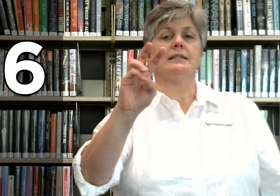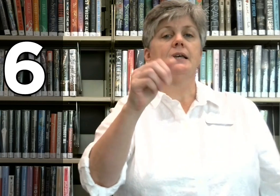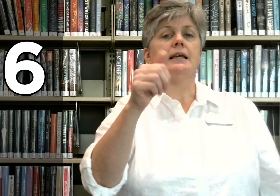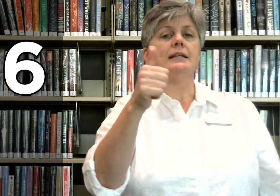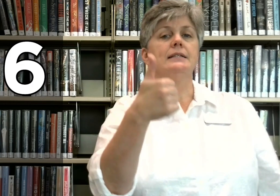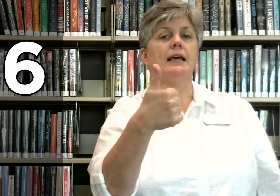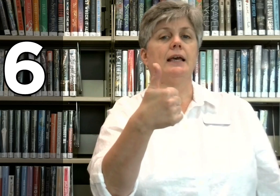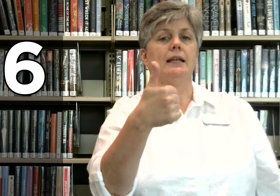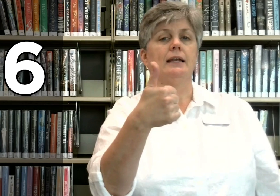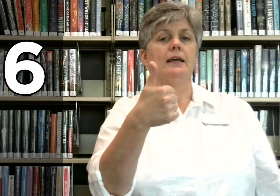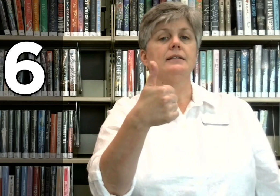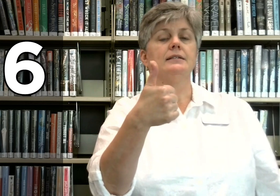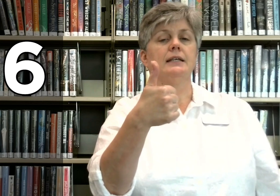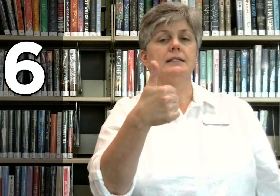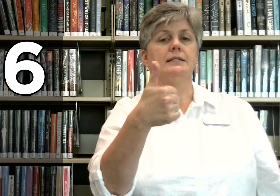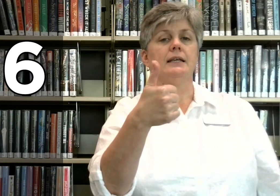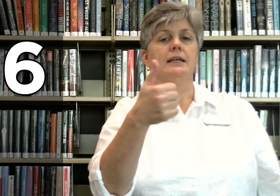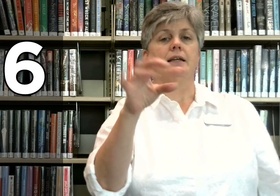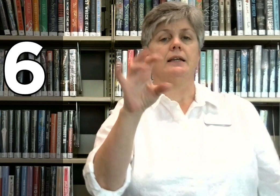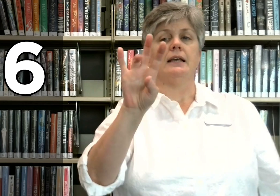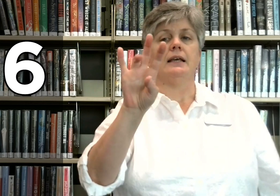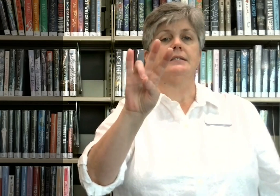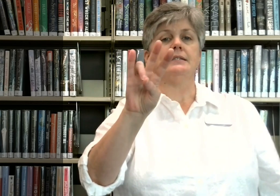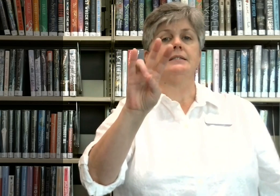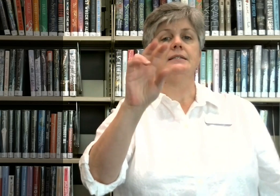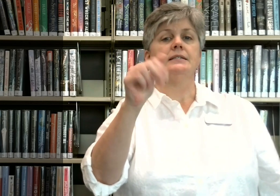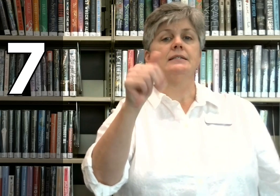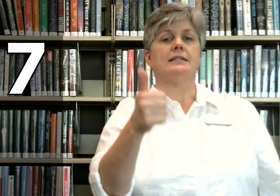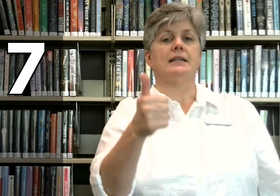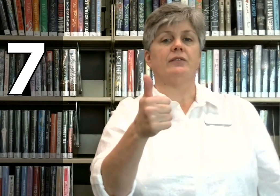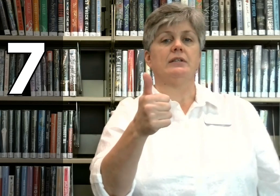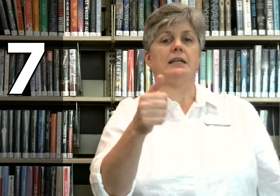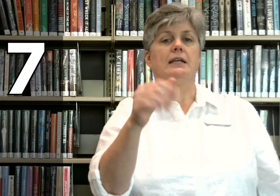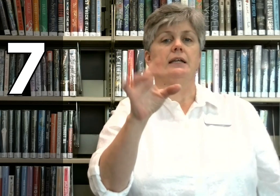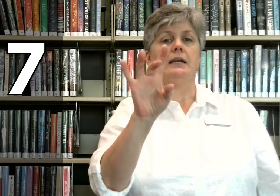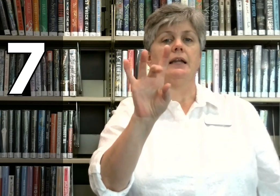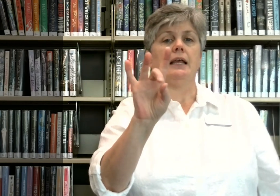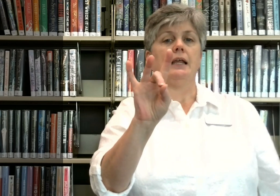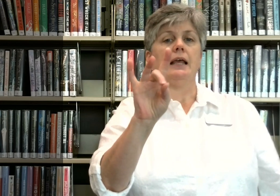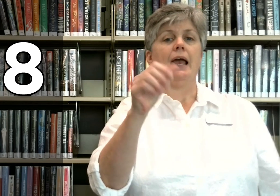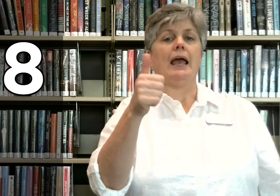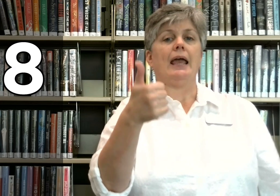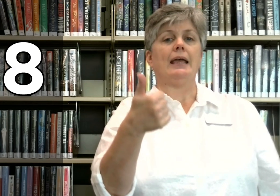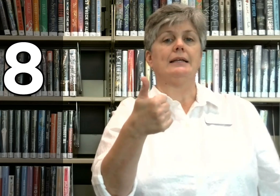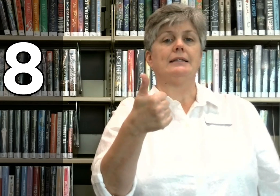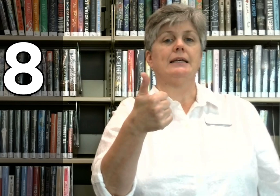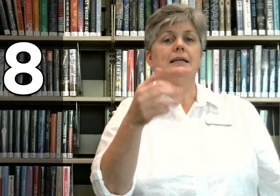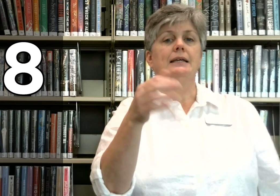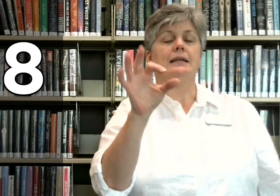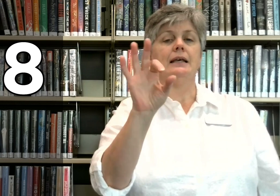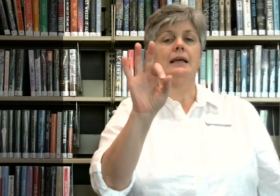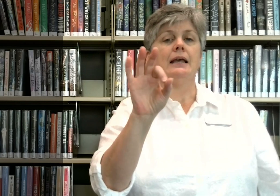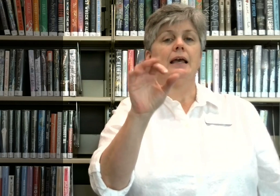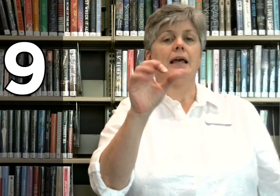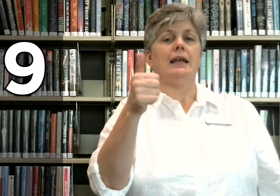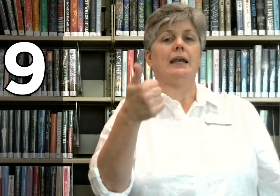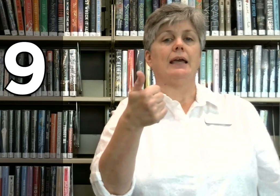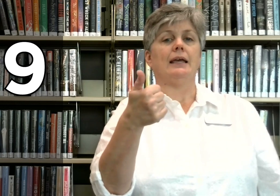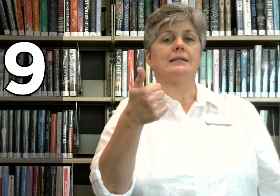10, 16, 17, 18, 19,